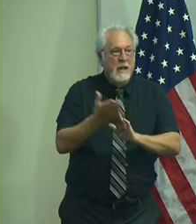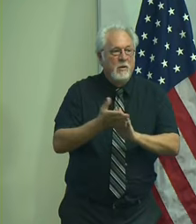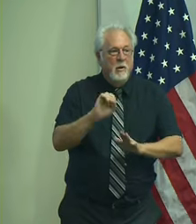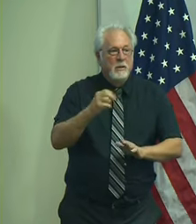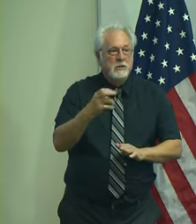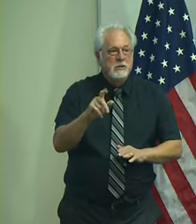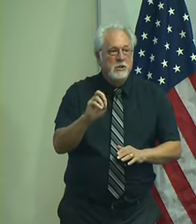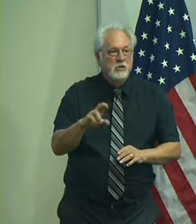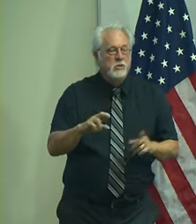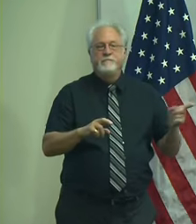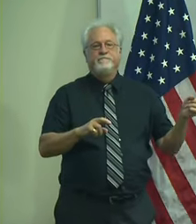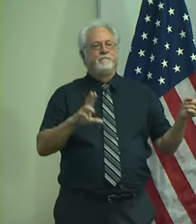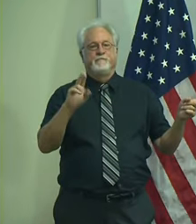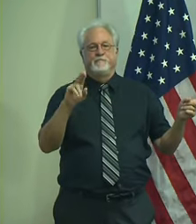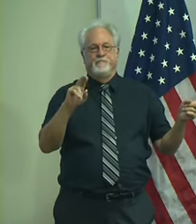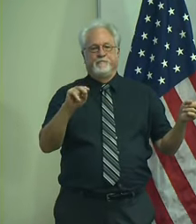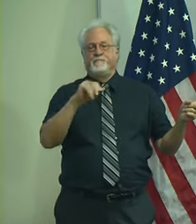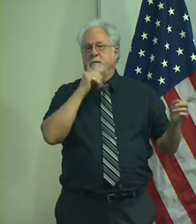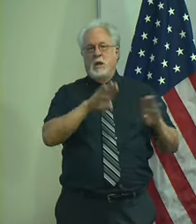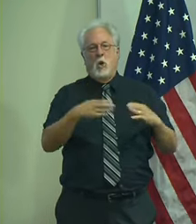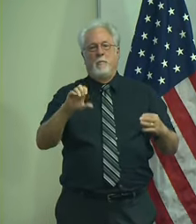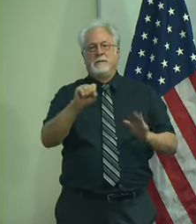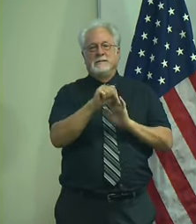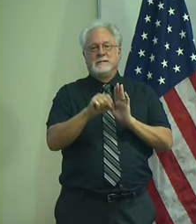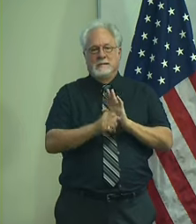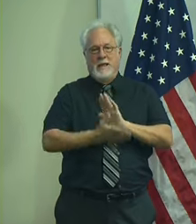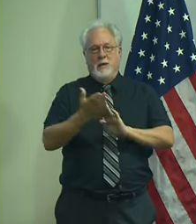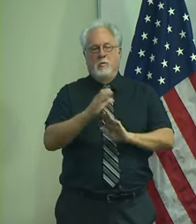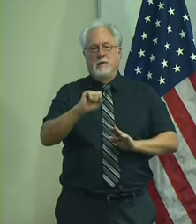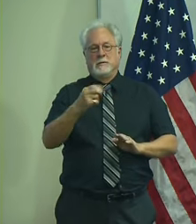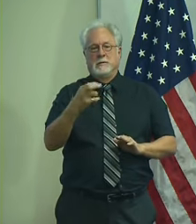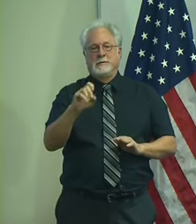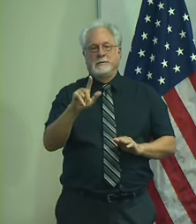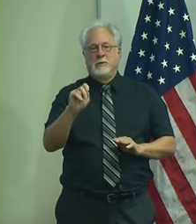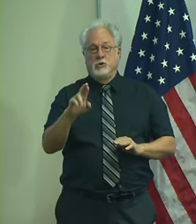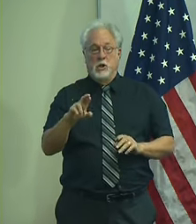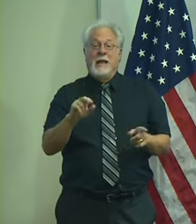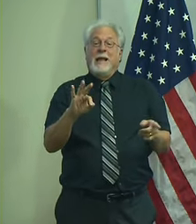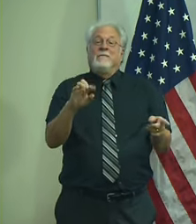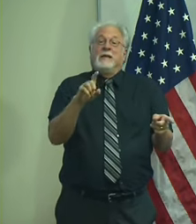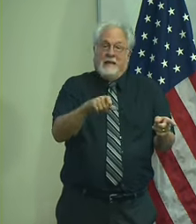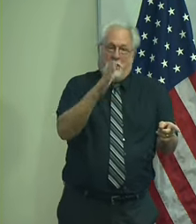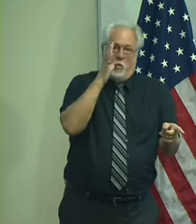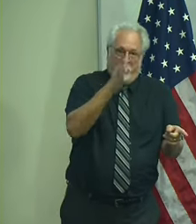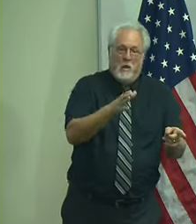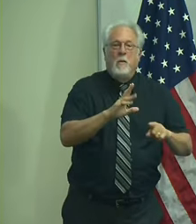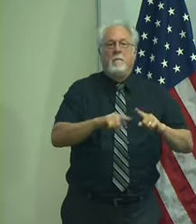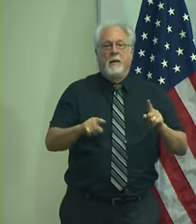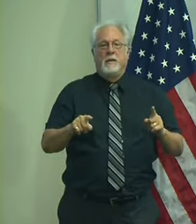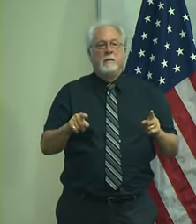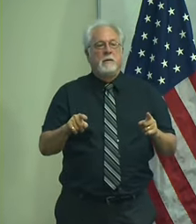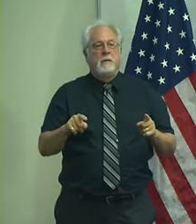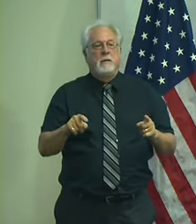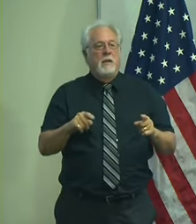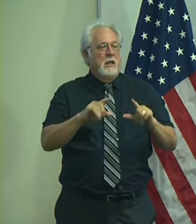We are not opening any state run shelters. Now we are prepared to do that if we need to. I will tell you